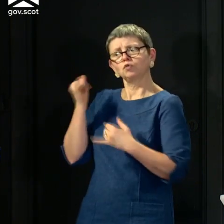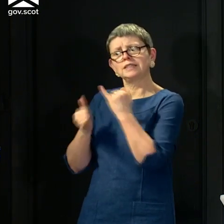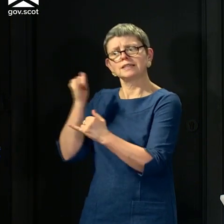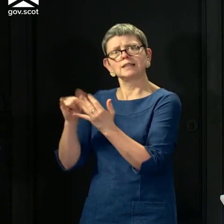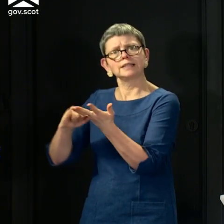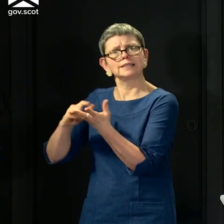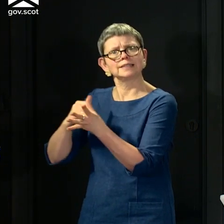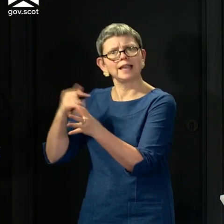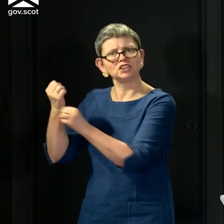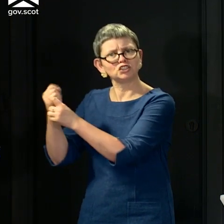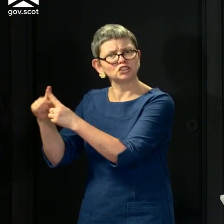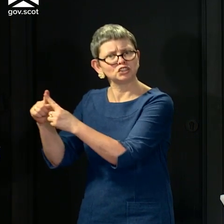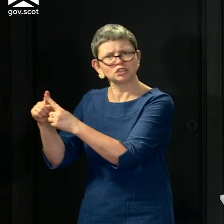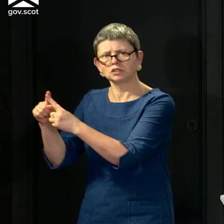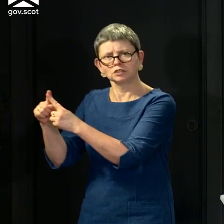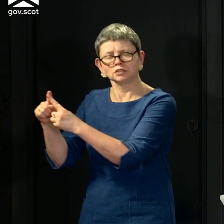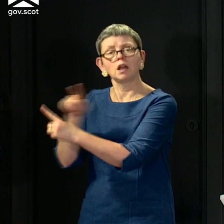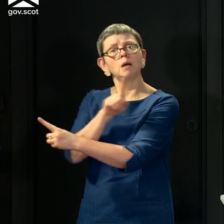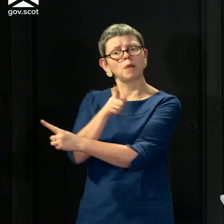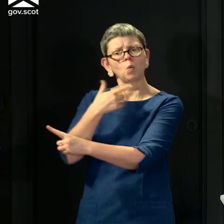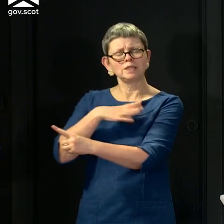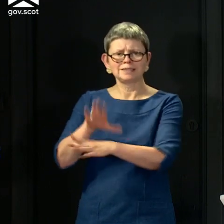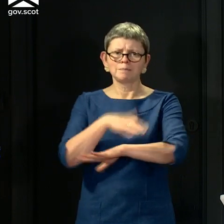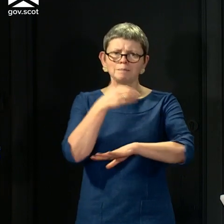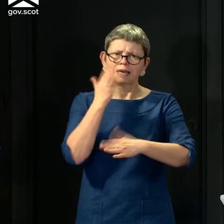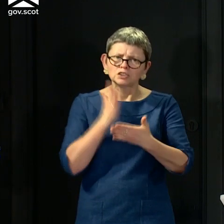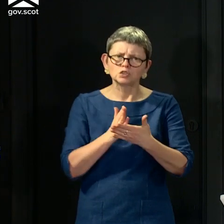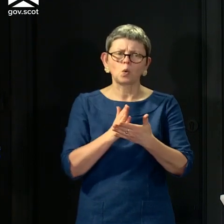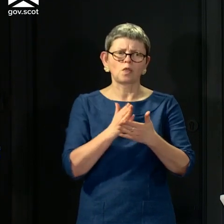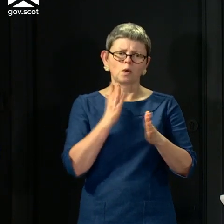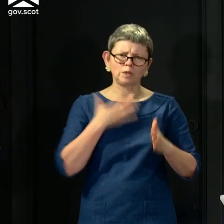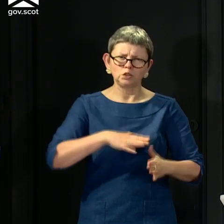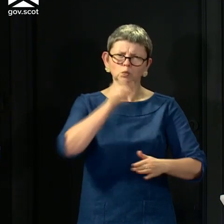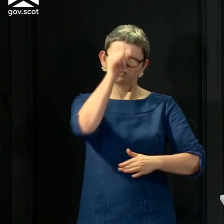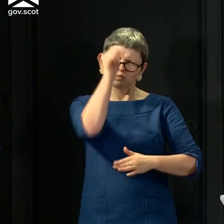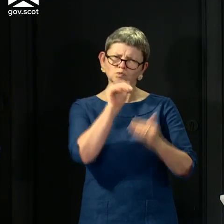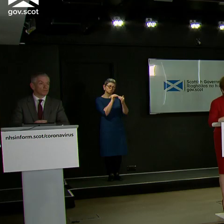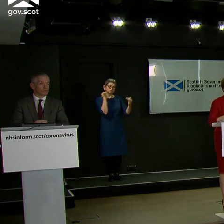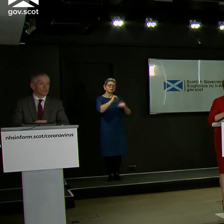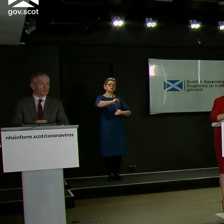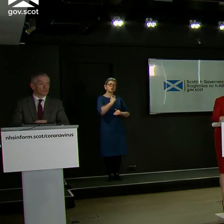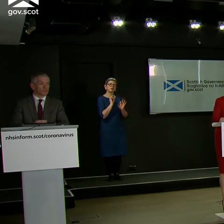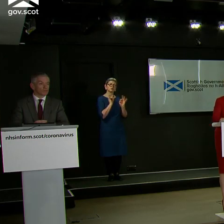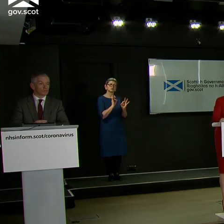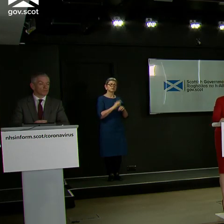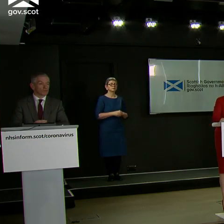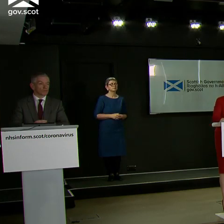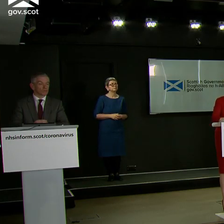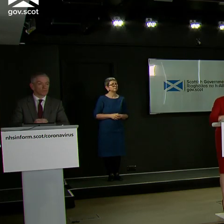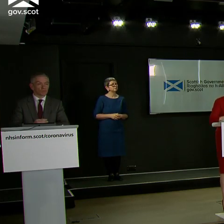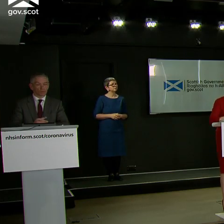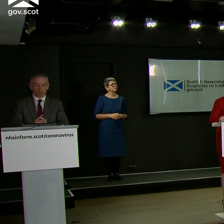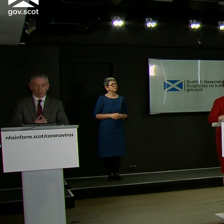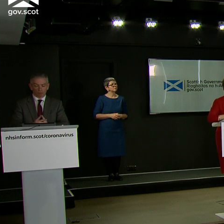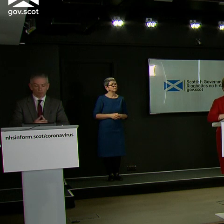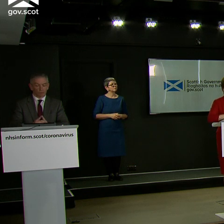of SAGE, but because we wanted to make sure that that was really tailored to Scottish circumstances. Vivian Aitken from The